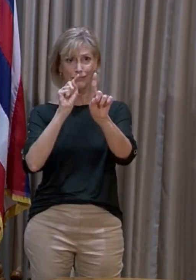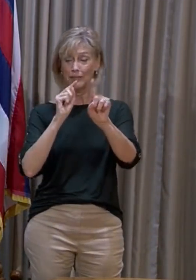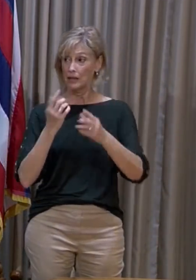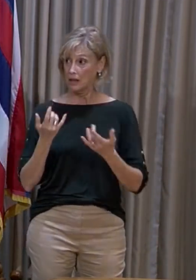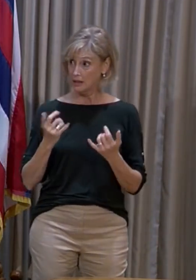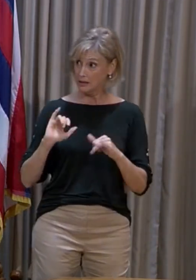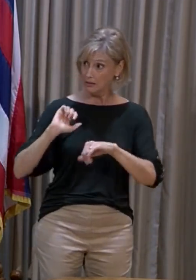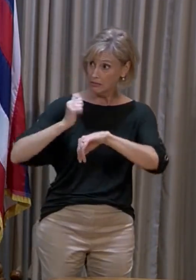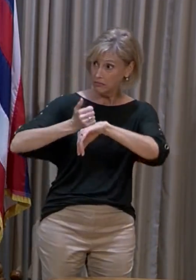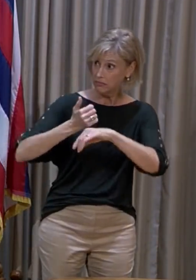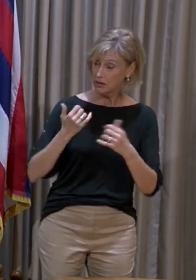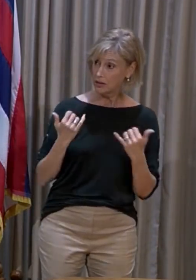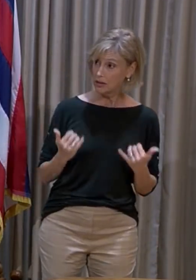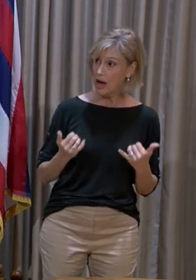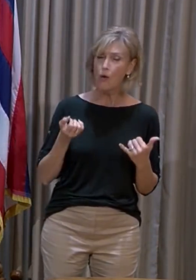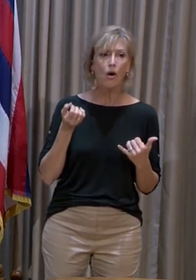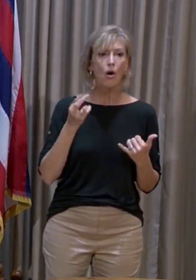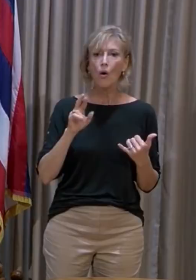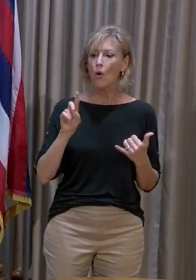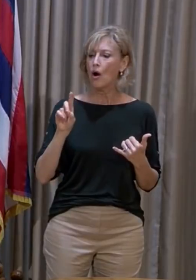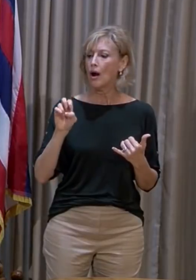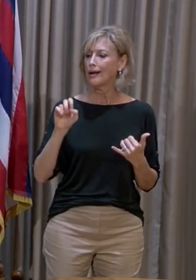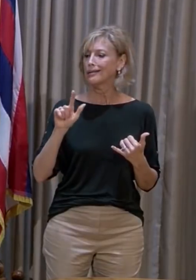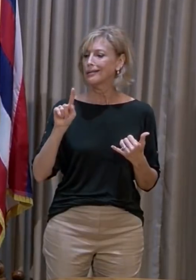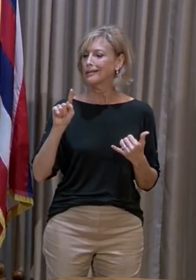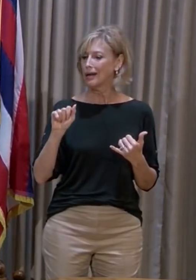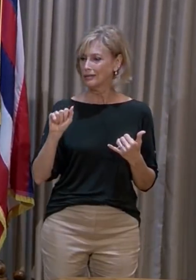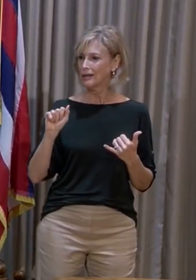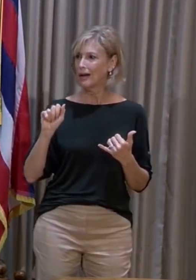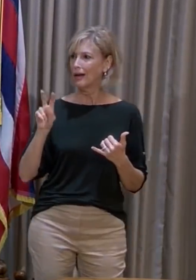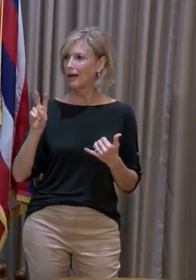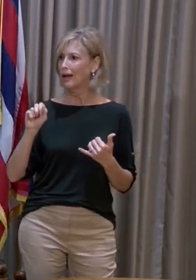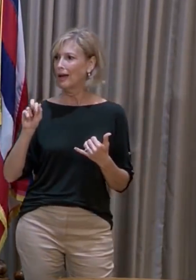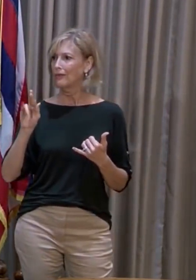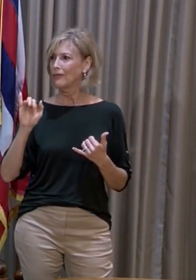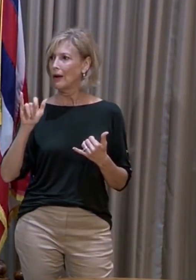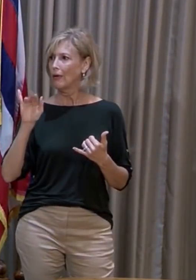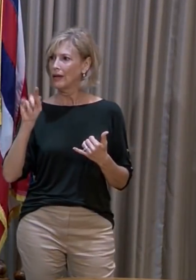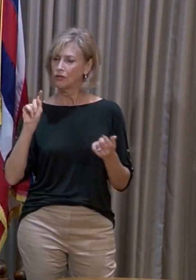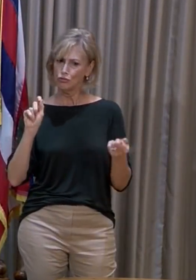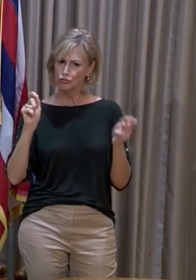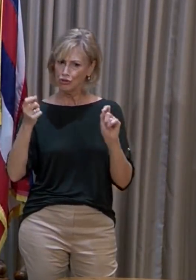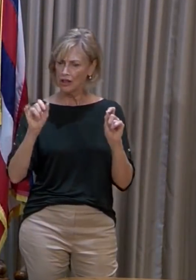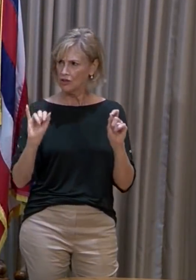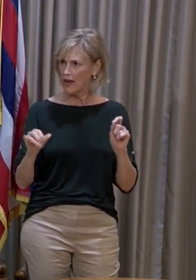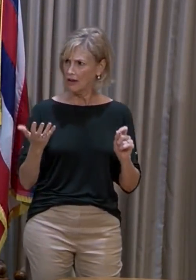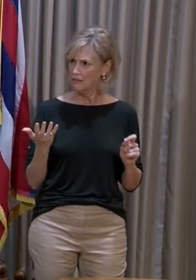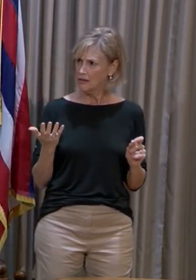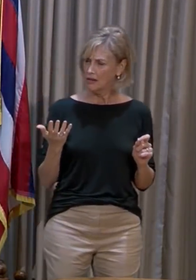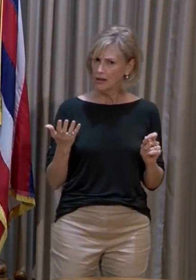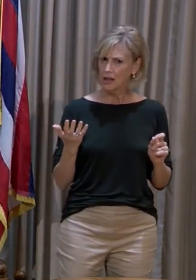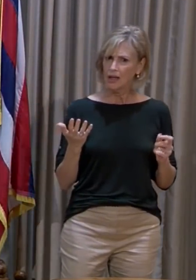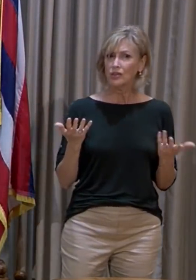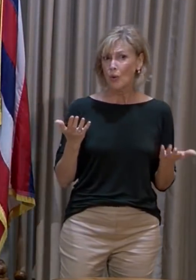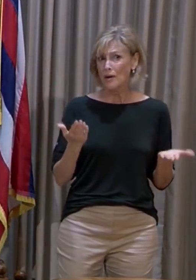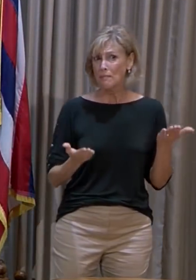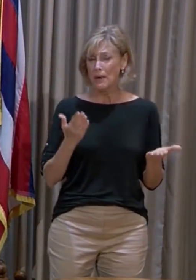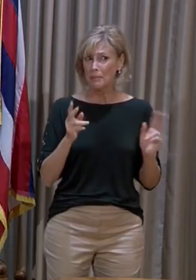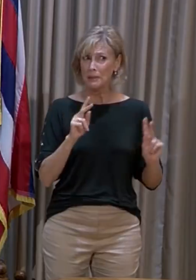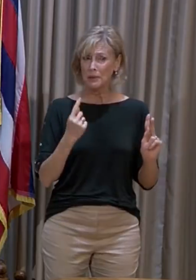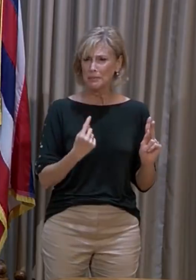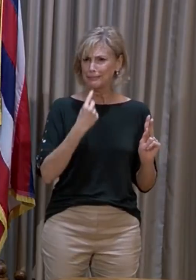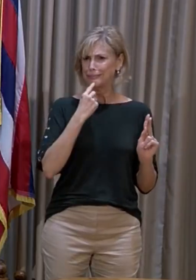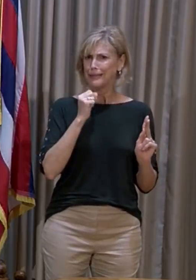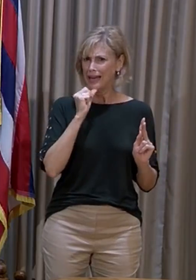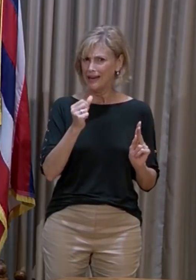still in place right now, or has the Delta variant changed that? And is that something that, if that does change, might discourage people from getting